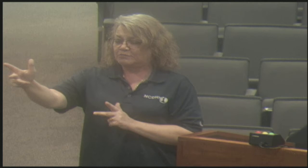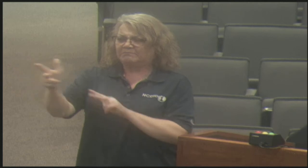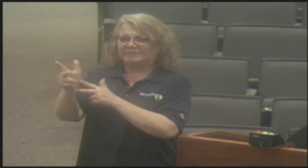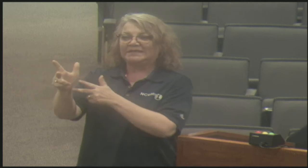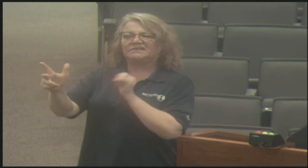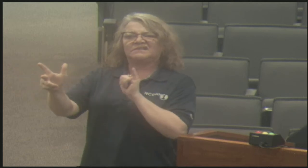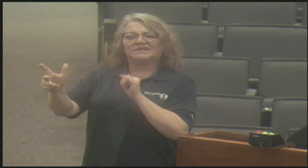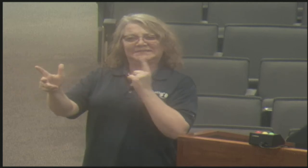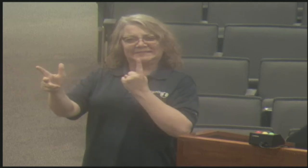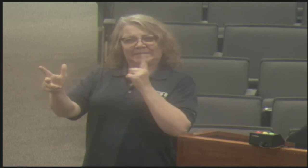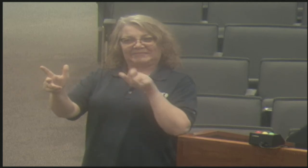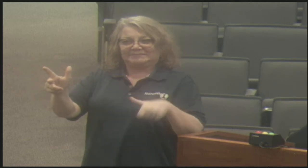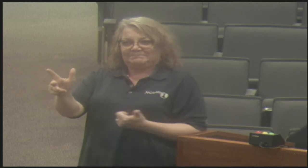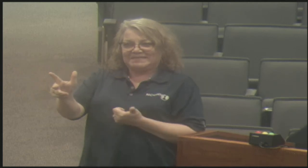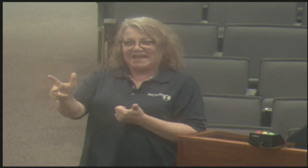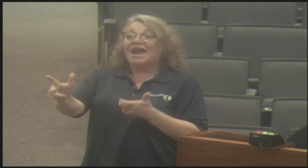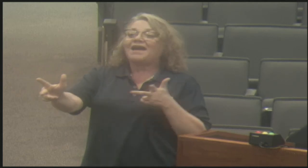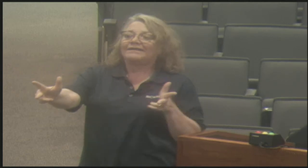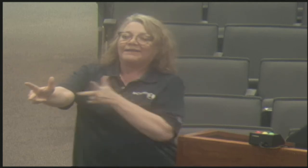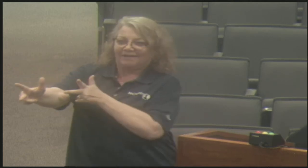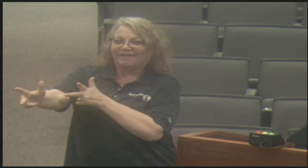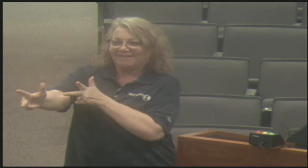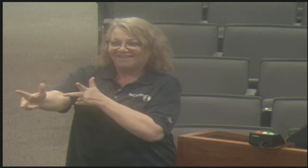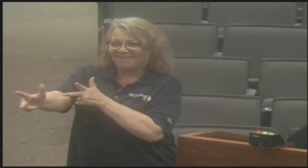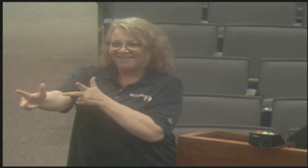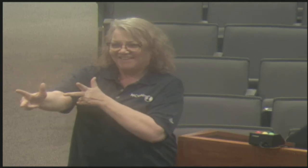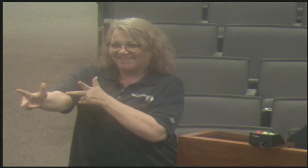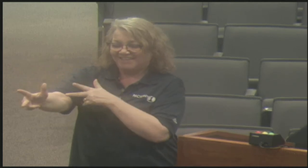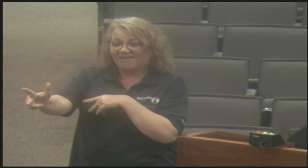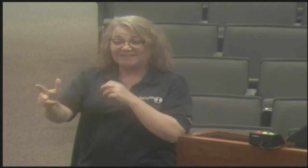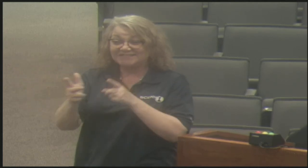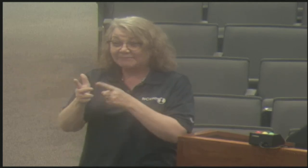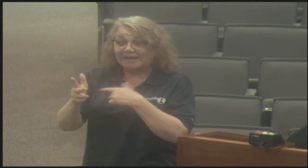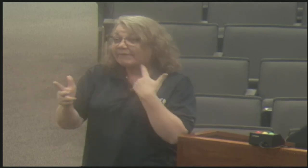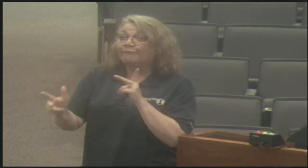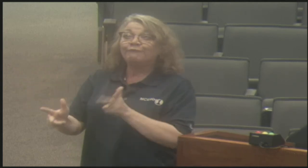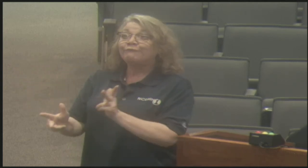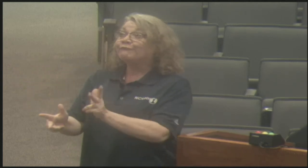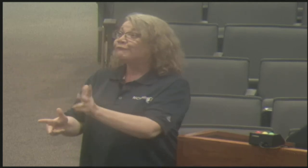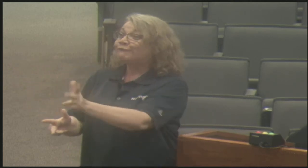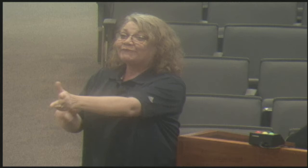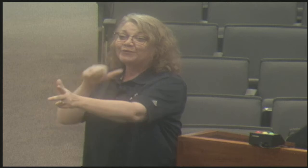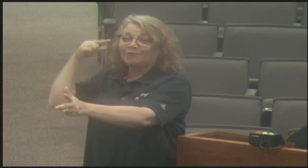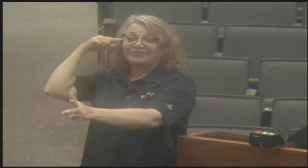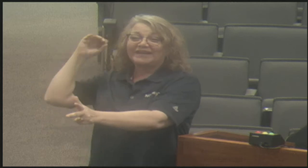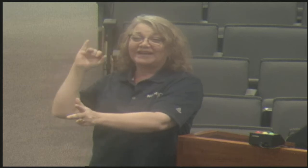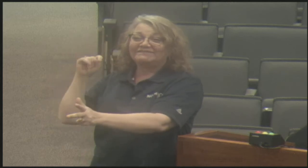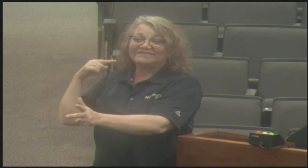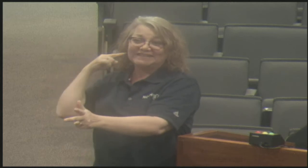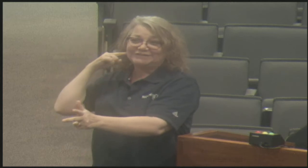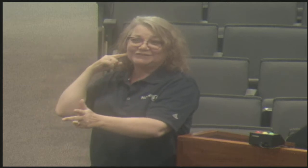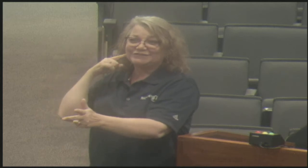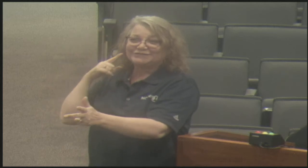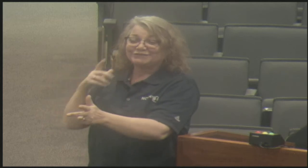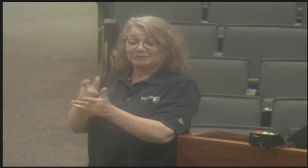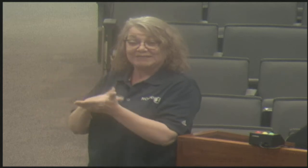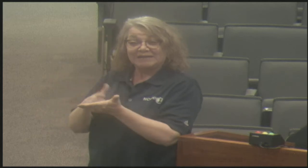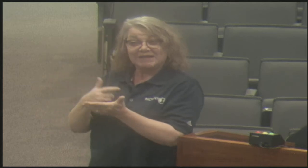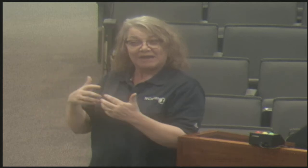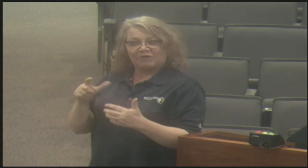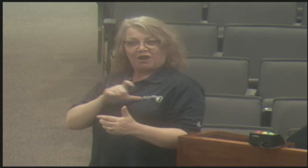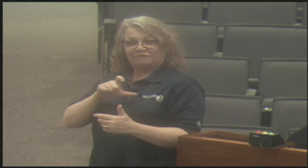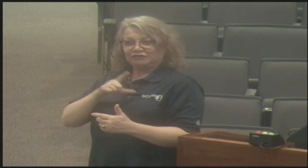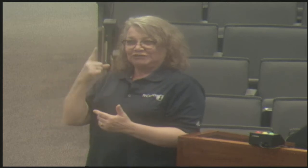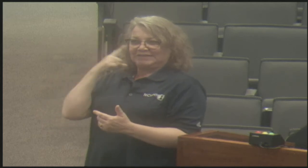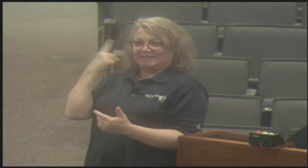you see other cars pulling over, essentially that means something's going on and you shall too should pull over. Sometimes we